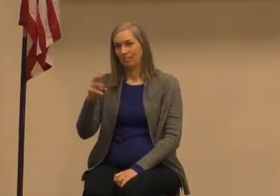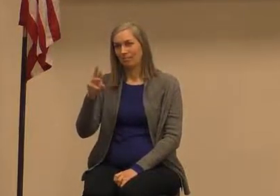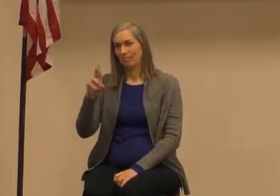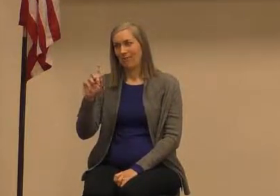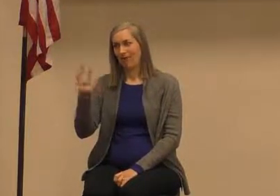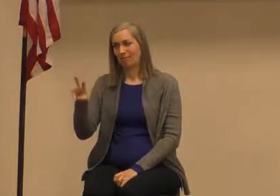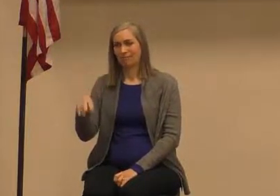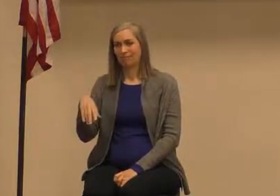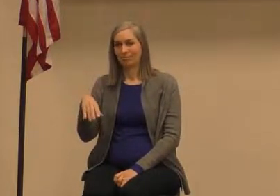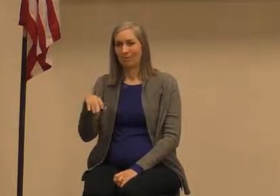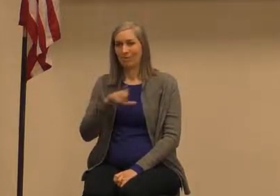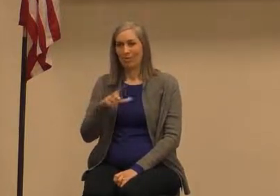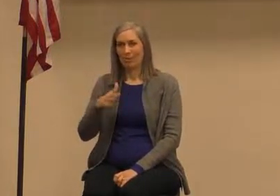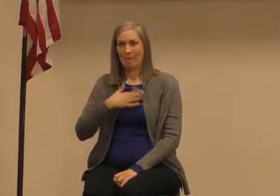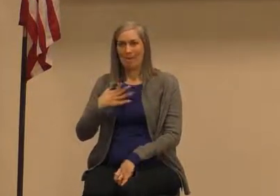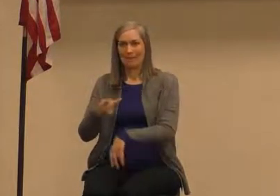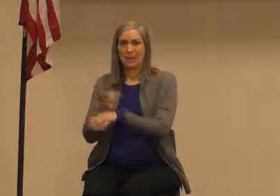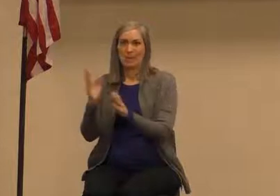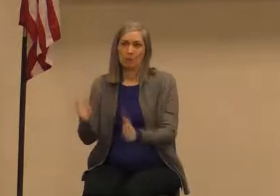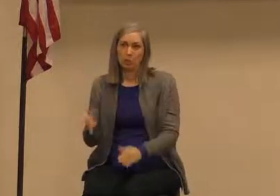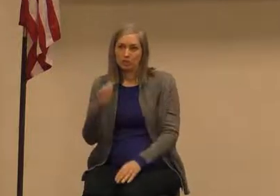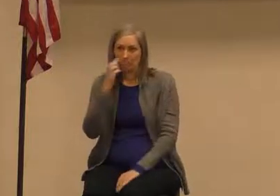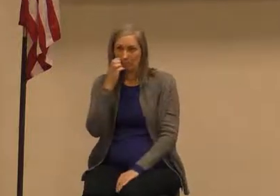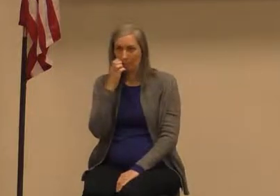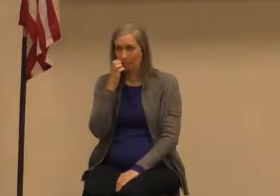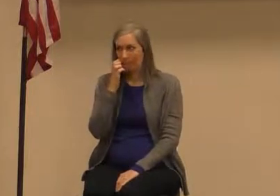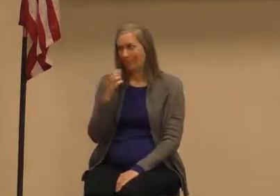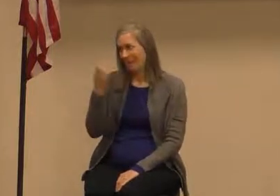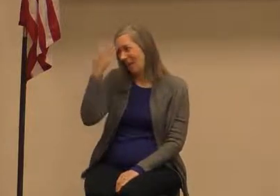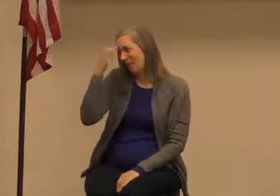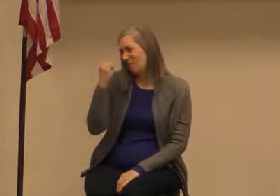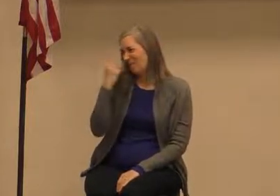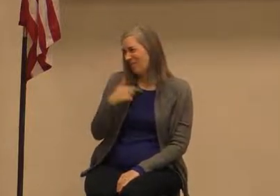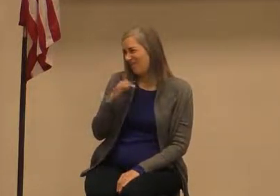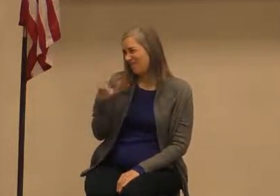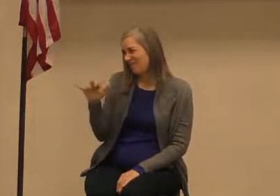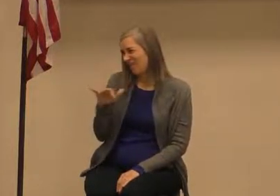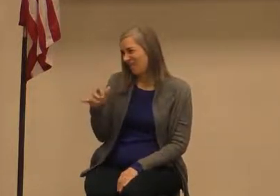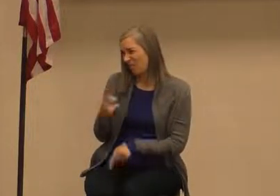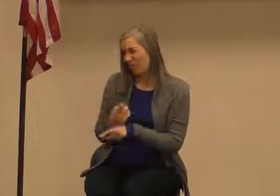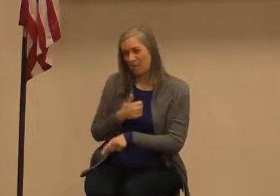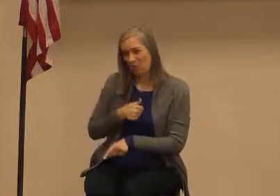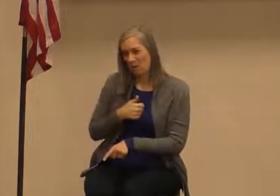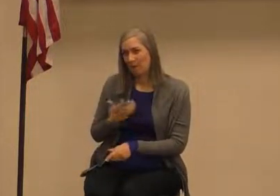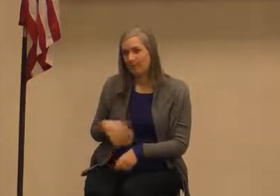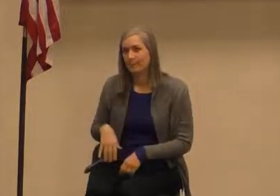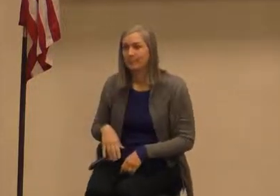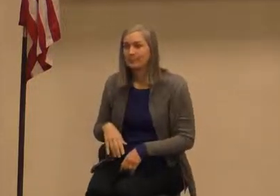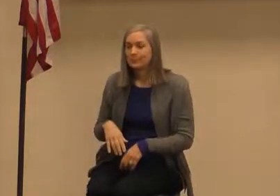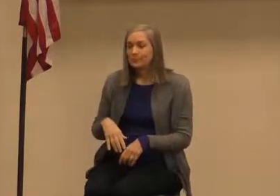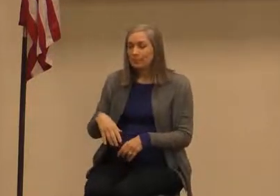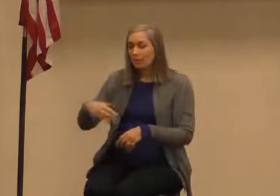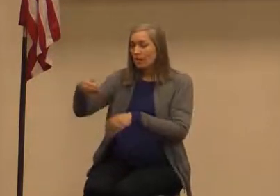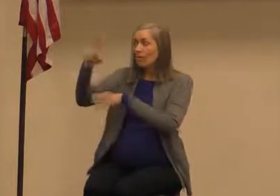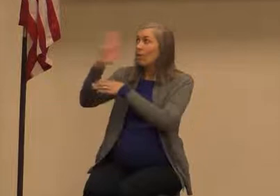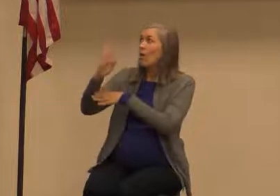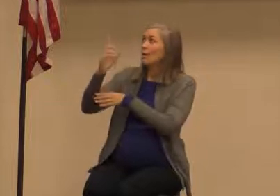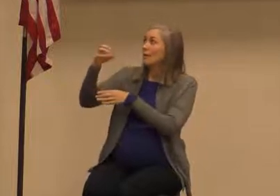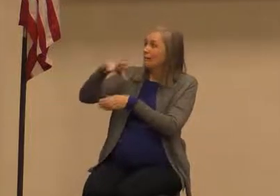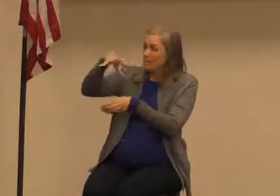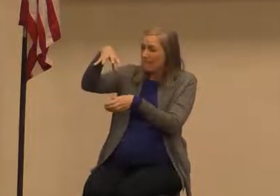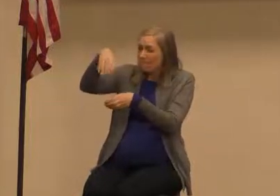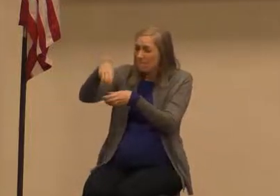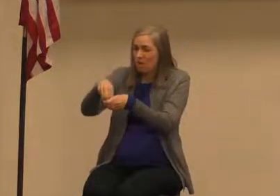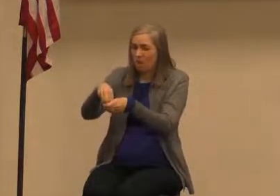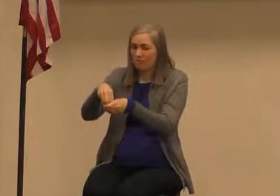what we see is God a God who gets involved in human affairs a God who loves